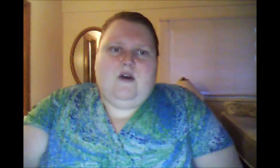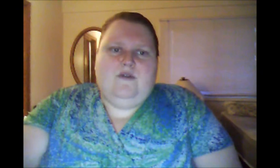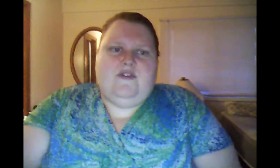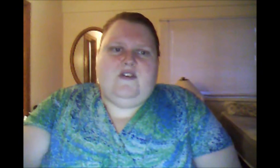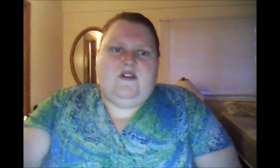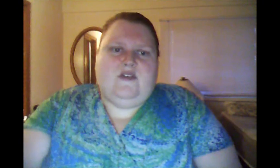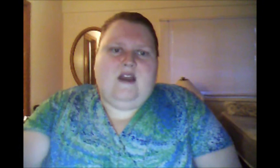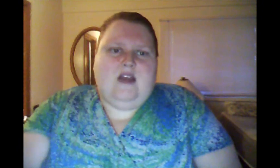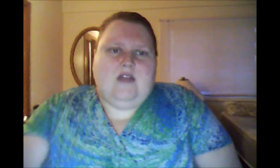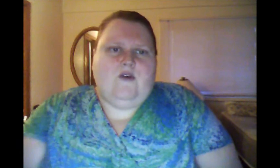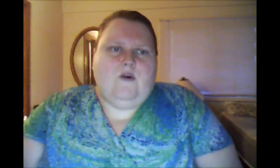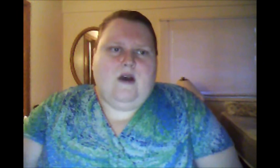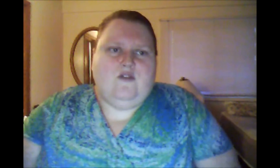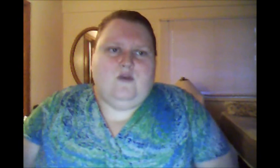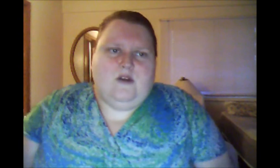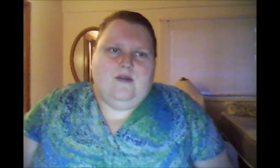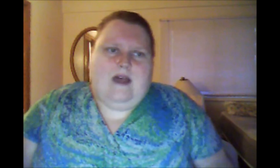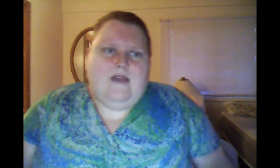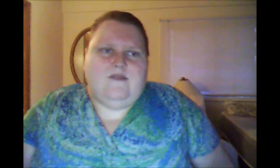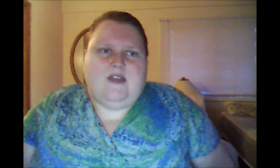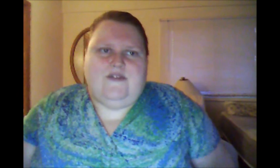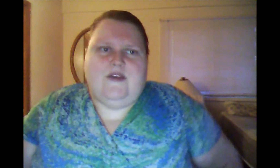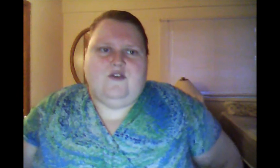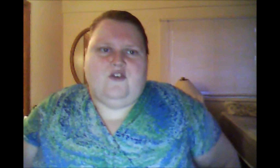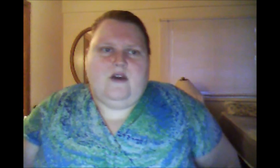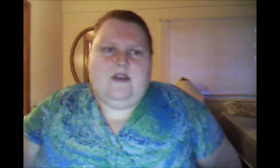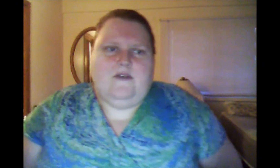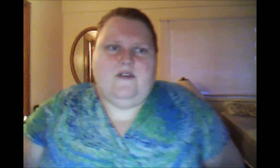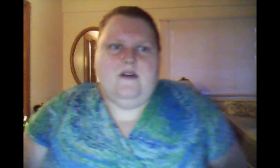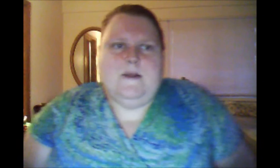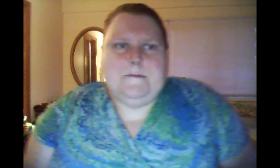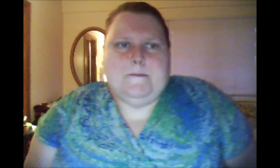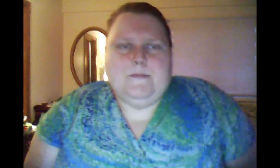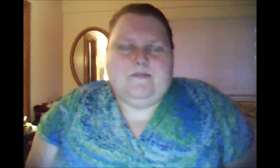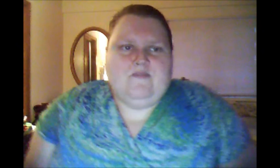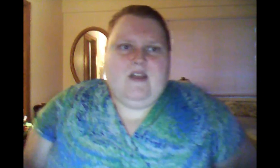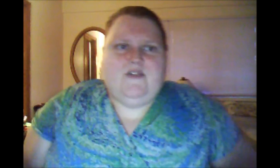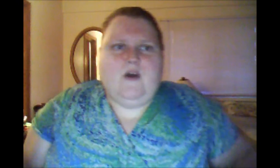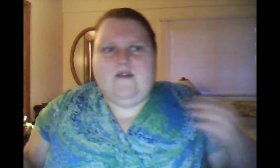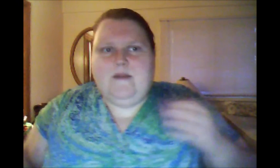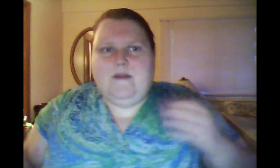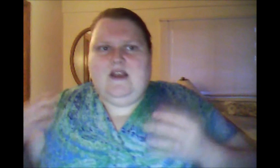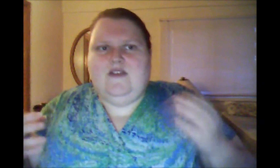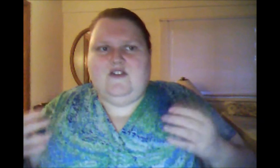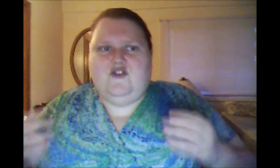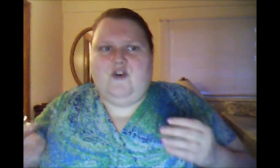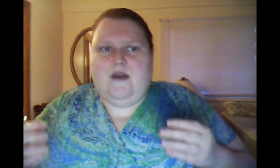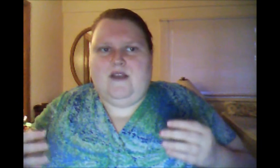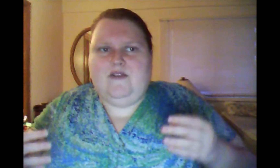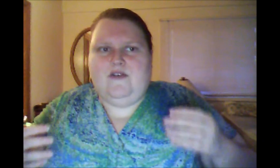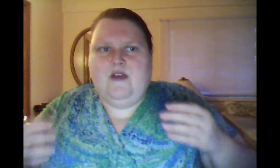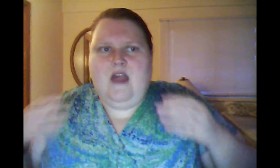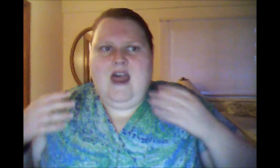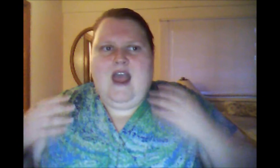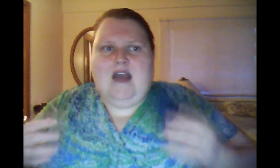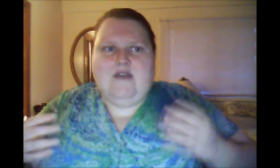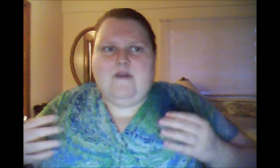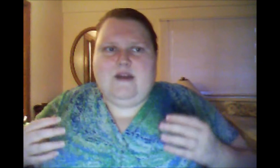ghosts and decide not to go on to a new life. That's their choice. So, everybody gets a choice. And everybody